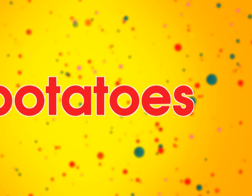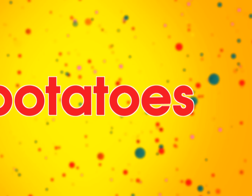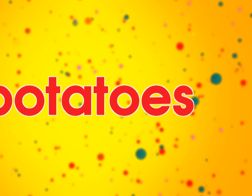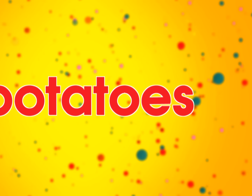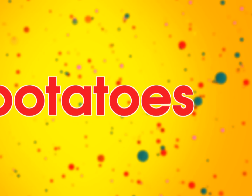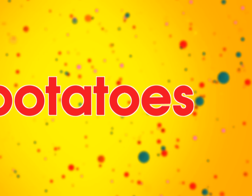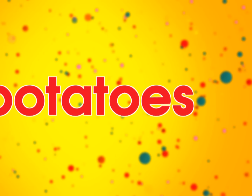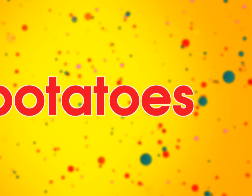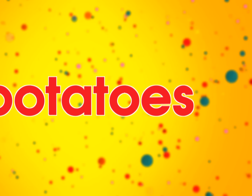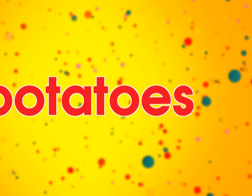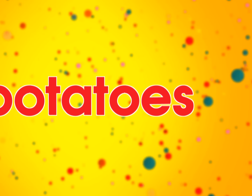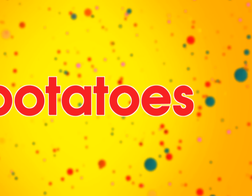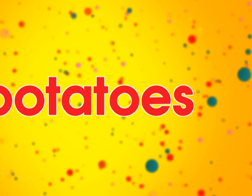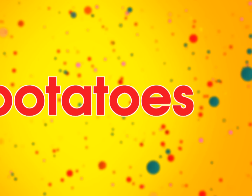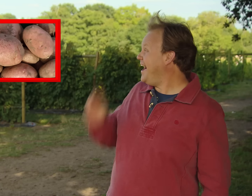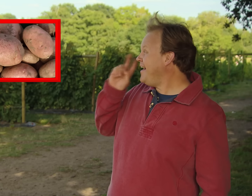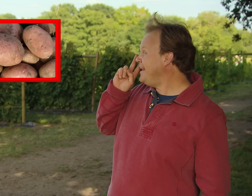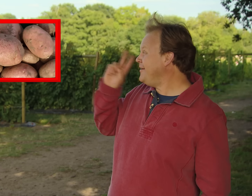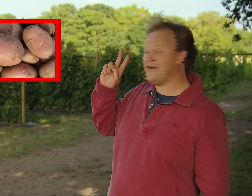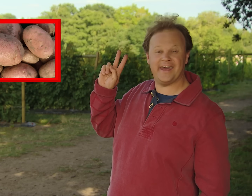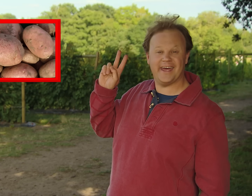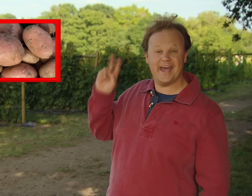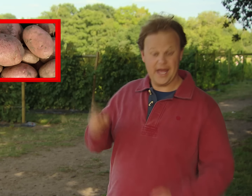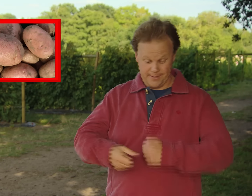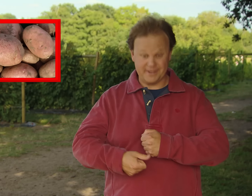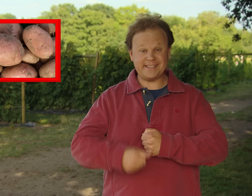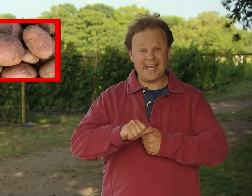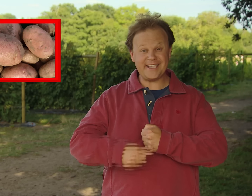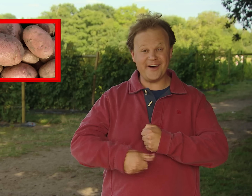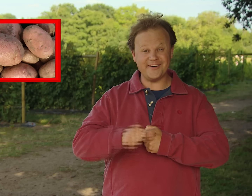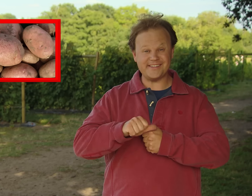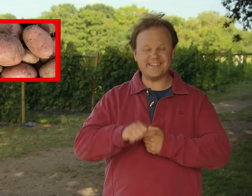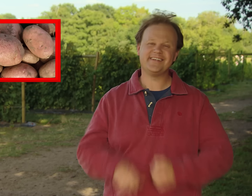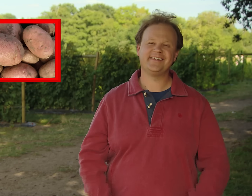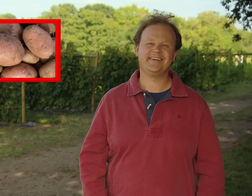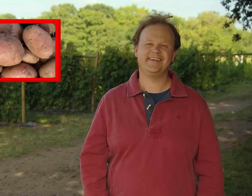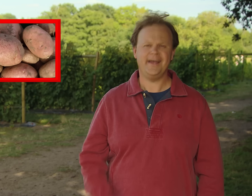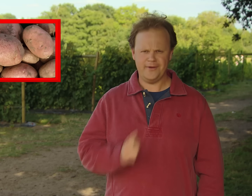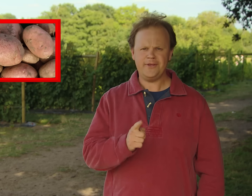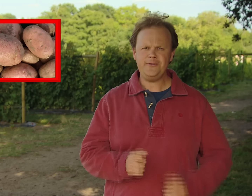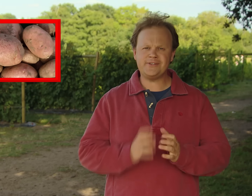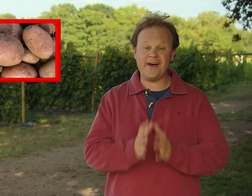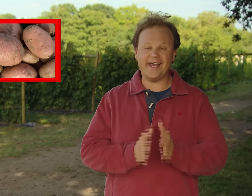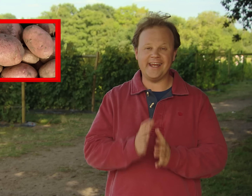Potatoes! Ah look! Potatoes! You sign!